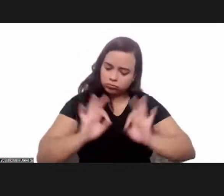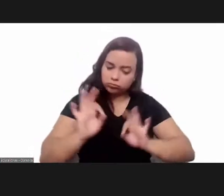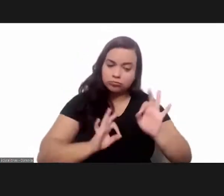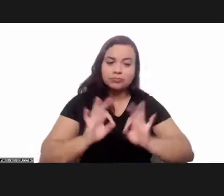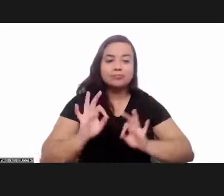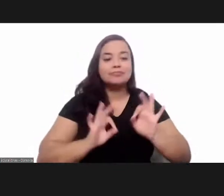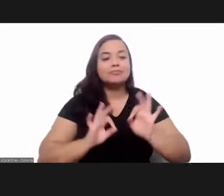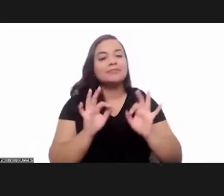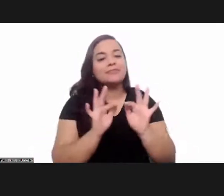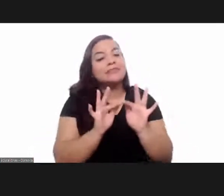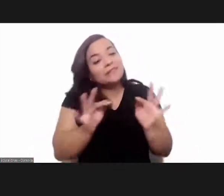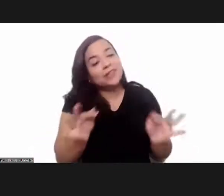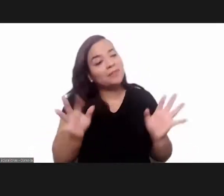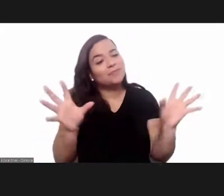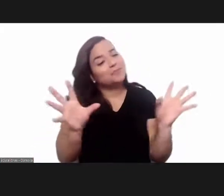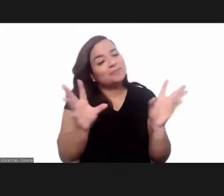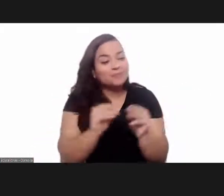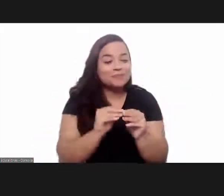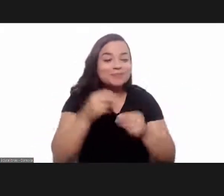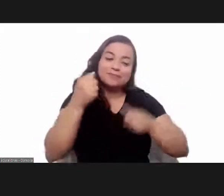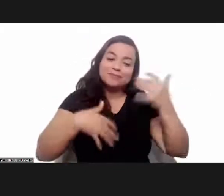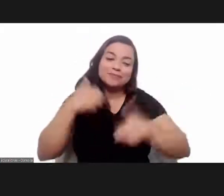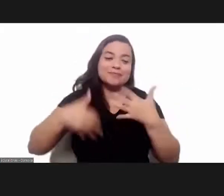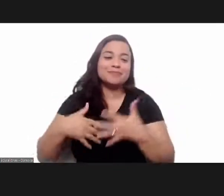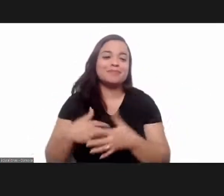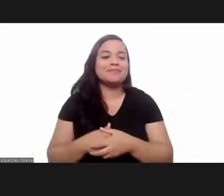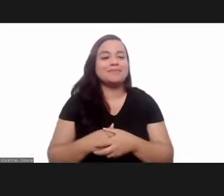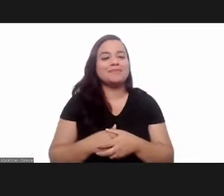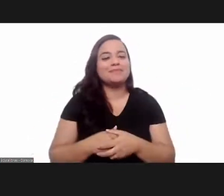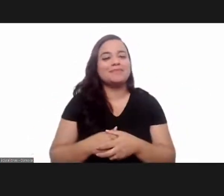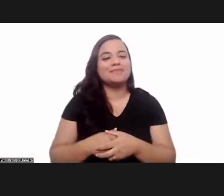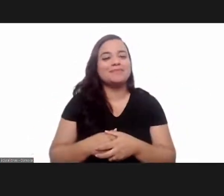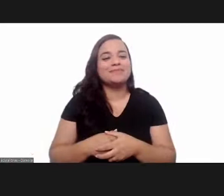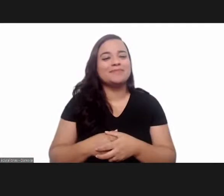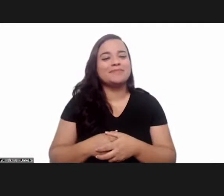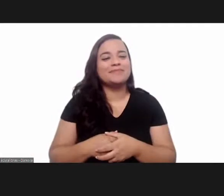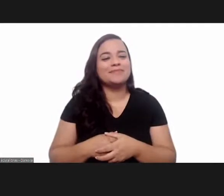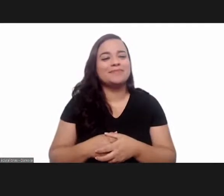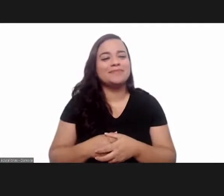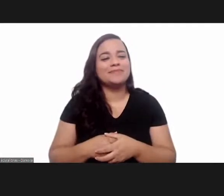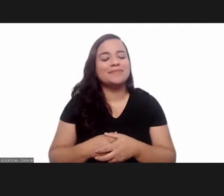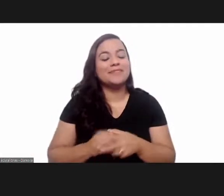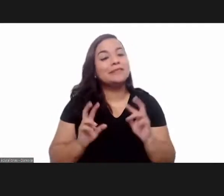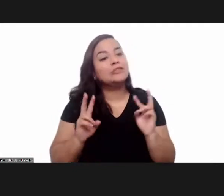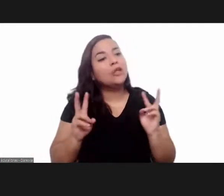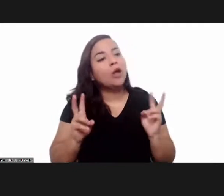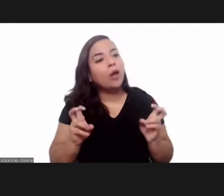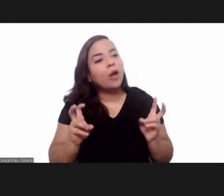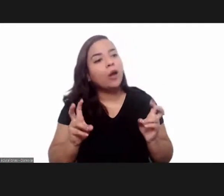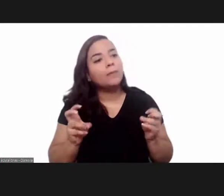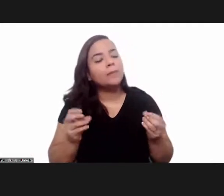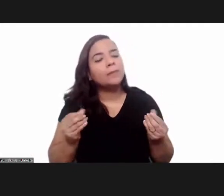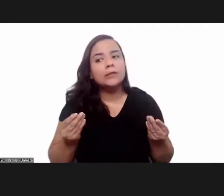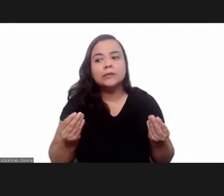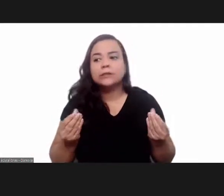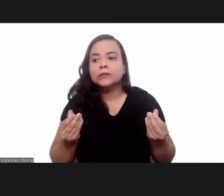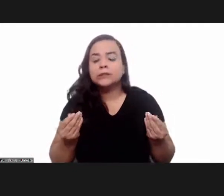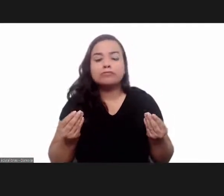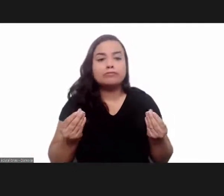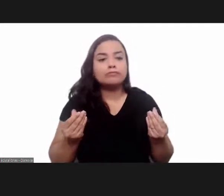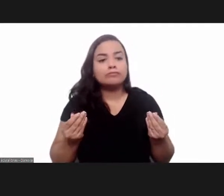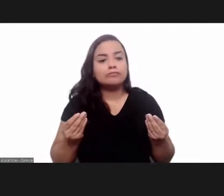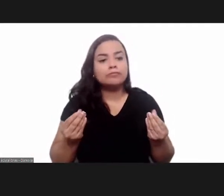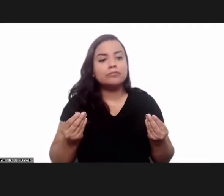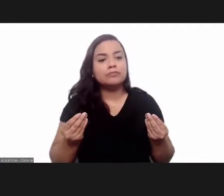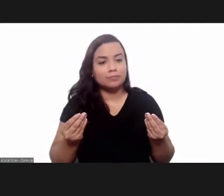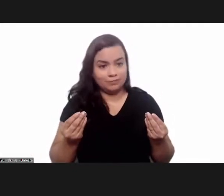brief uh using a narrative to use the popular term today a narrative